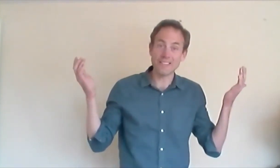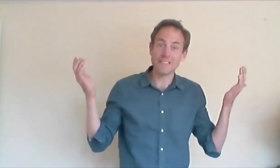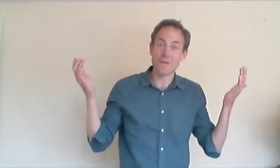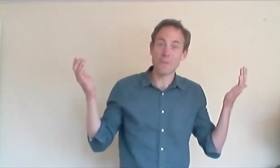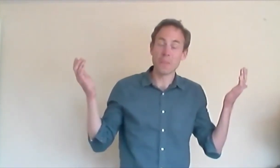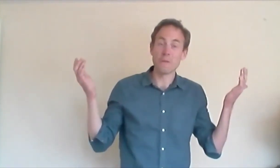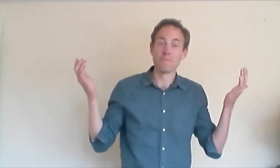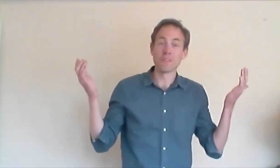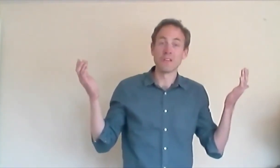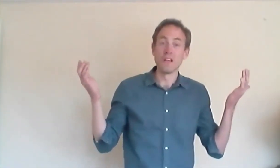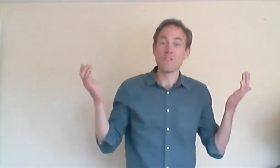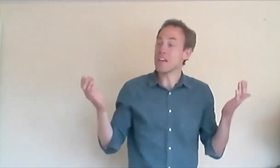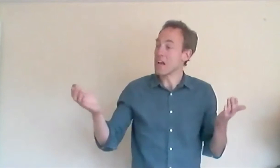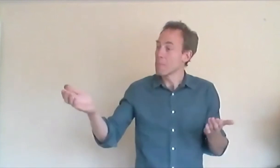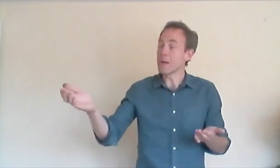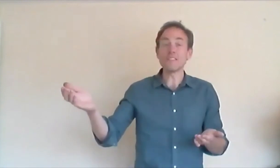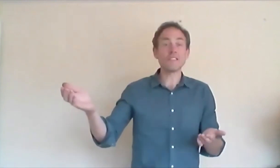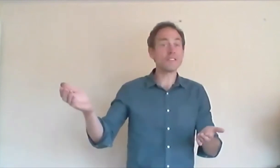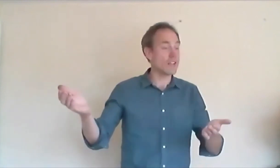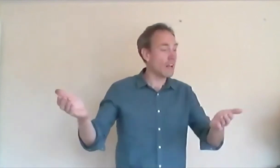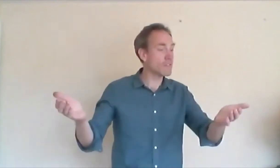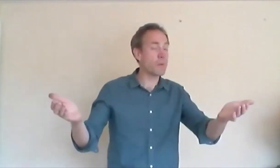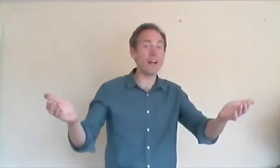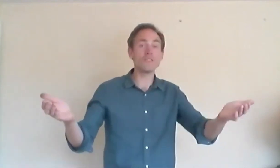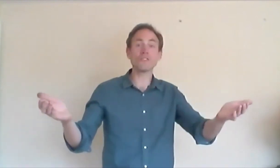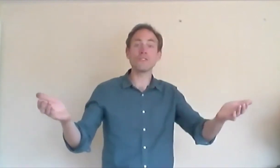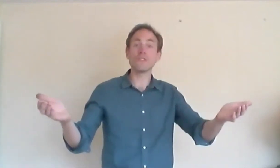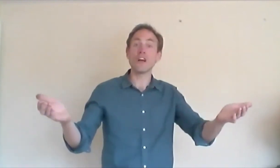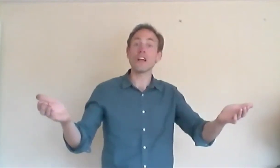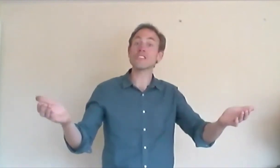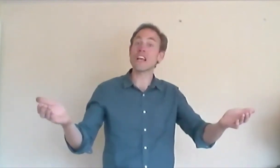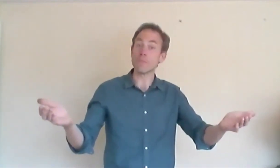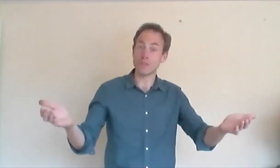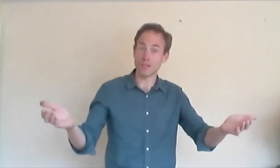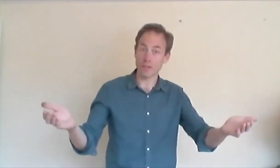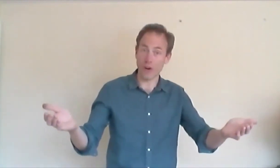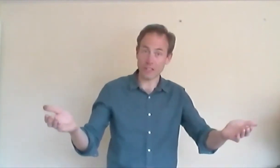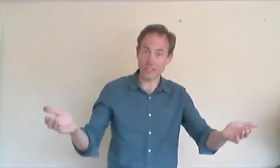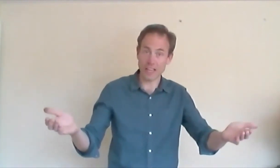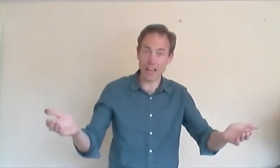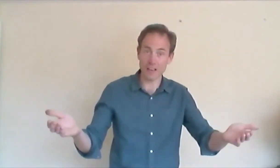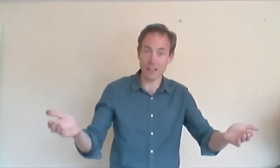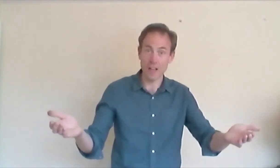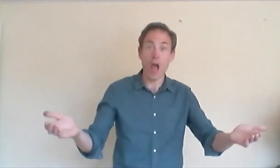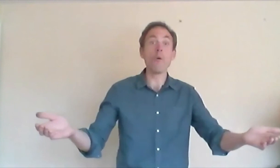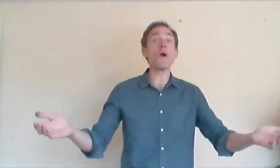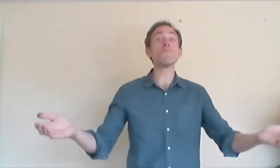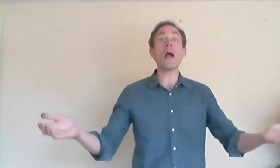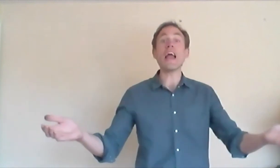The prince and Rapunzel escaped the forest and went back